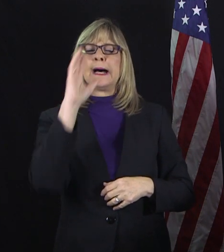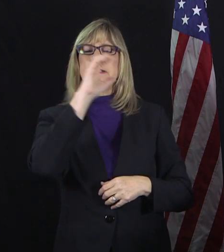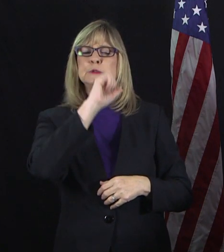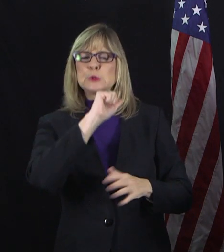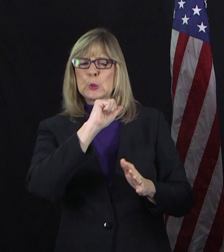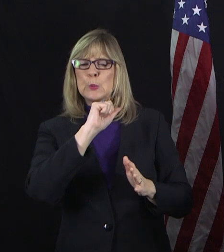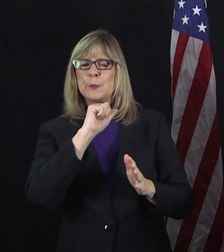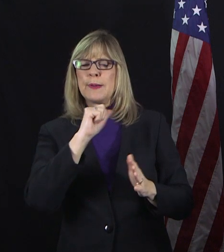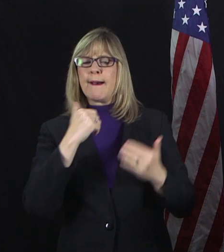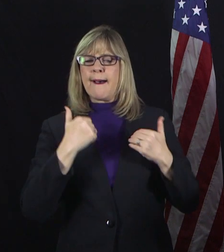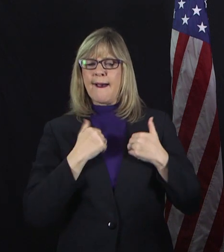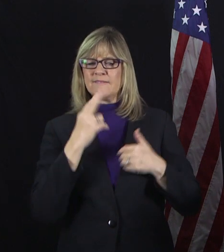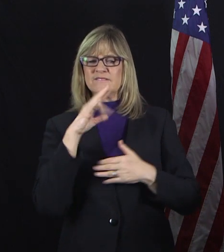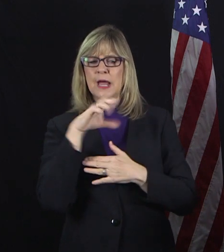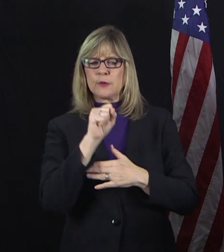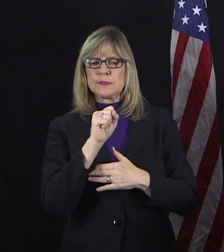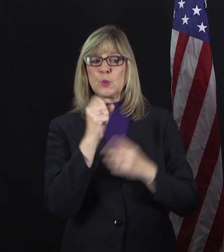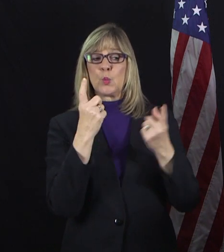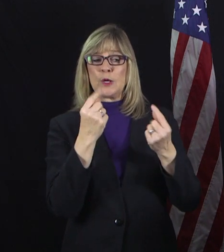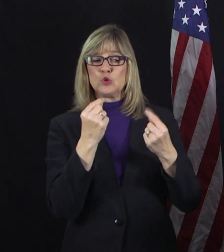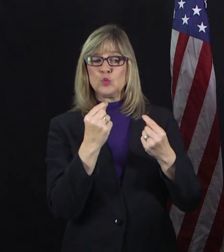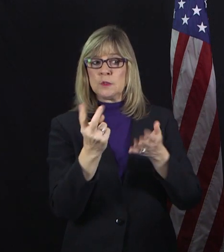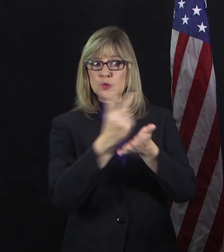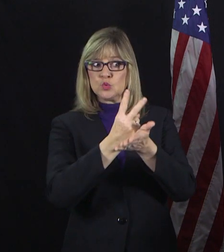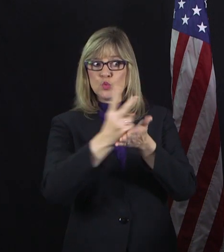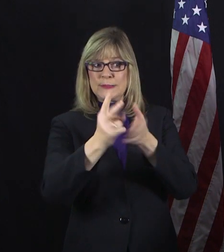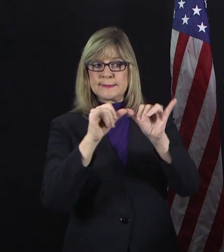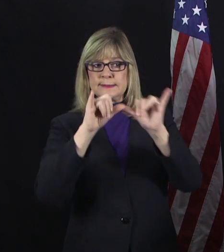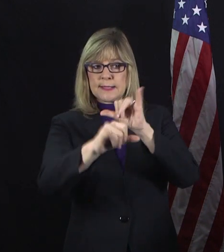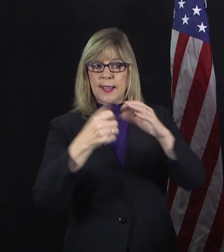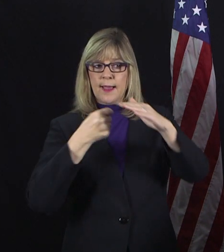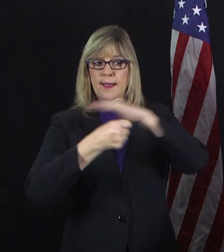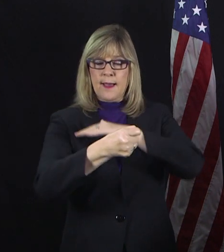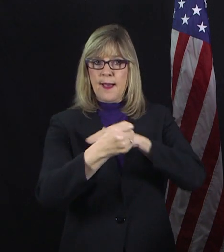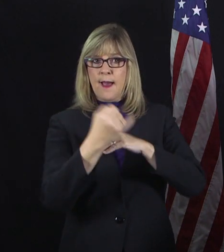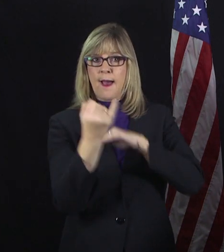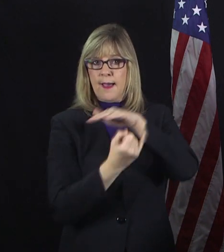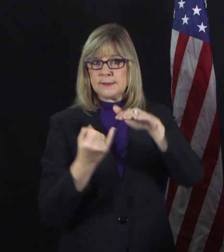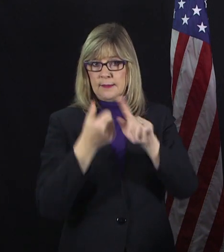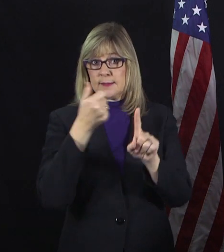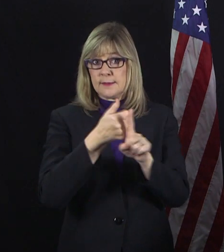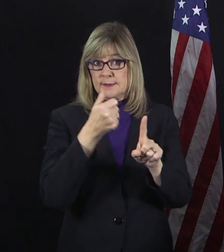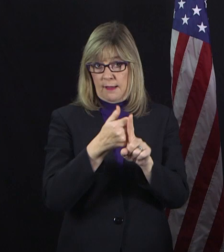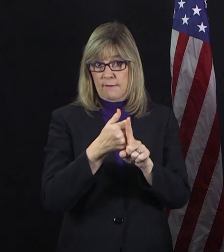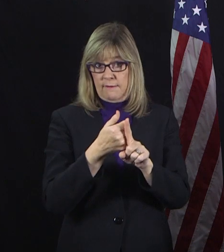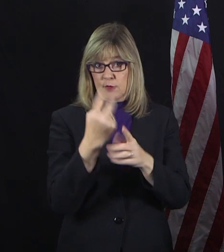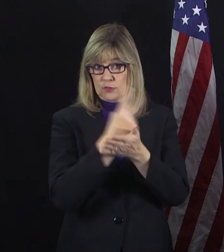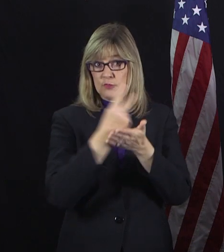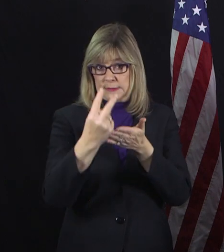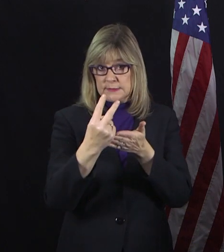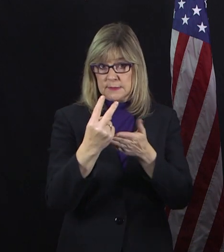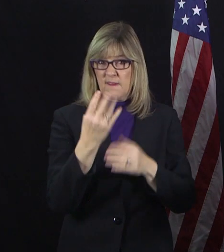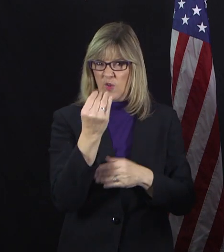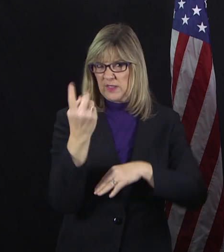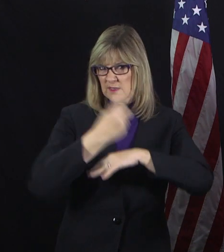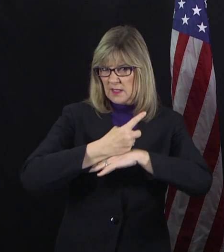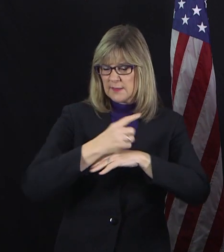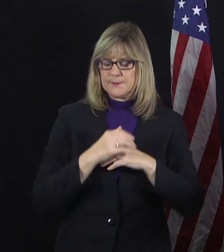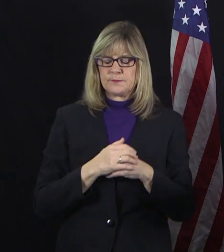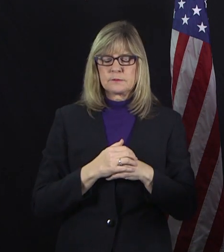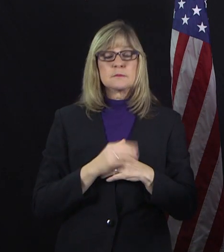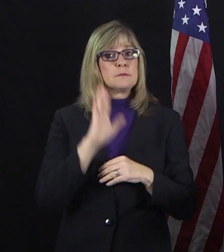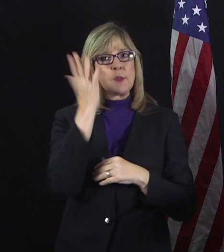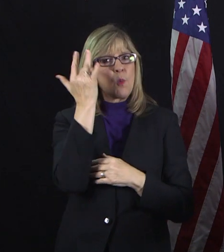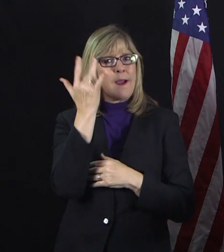days because that's the safest thing you can do. And we're seeing actually a number of cases right now where people are going to the emergency